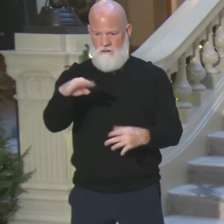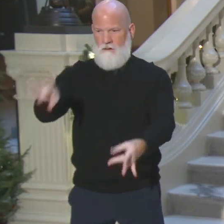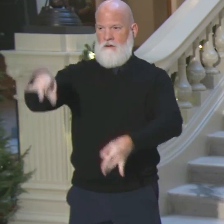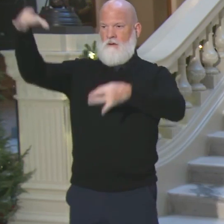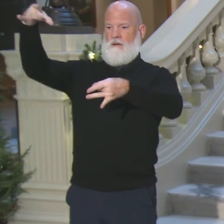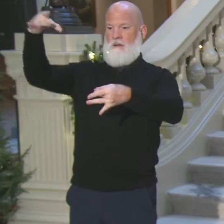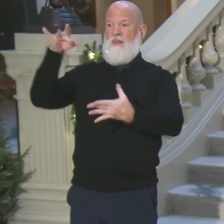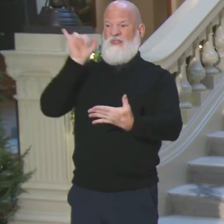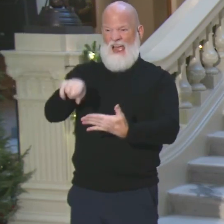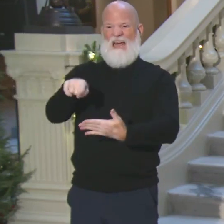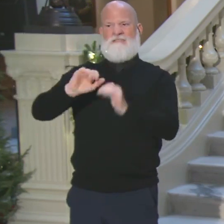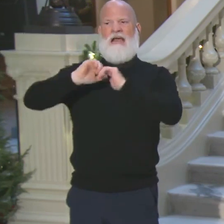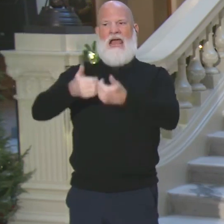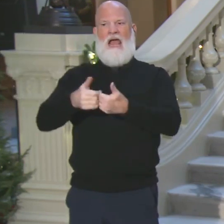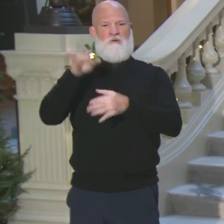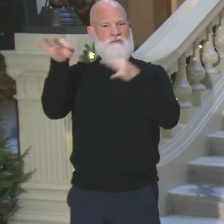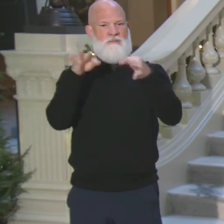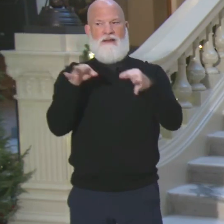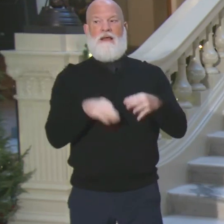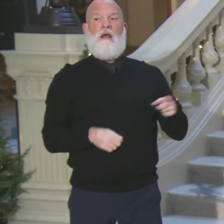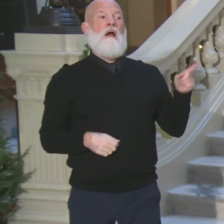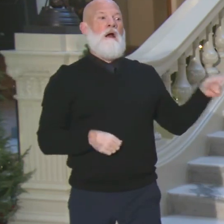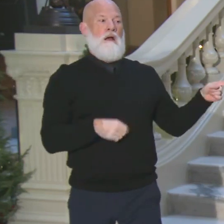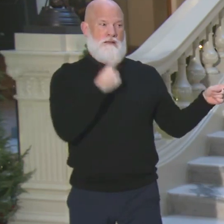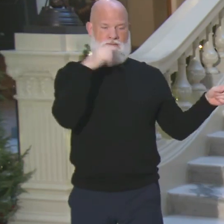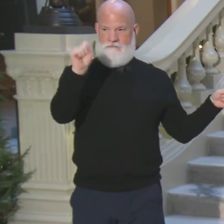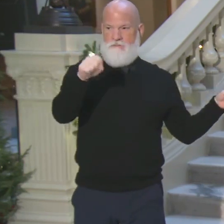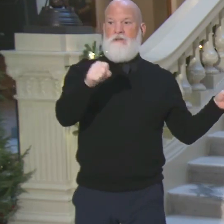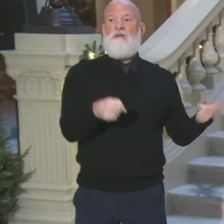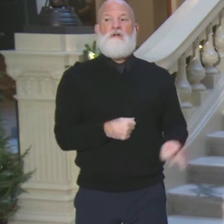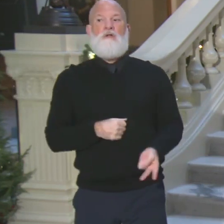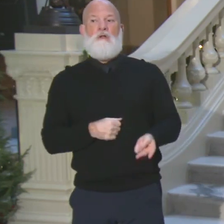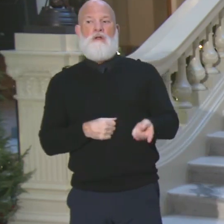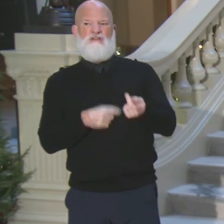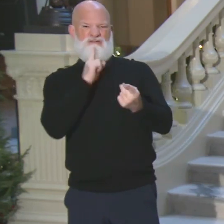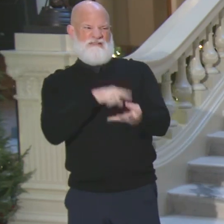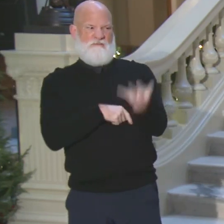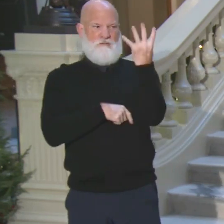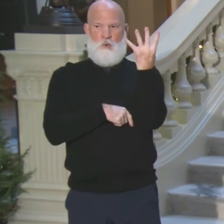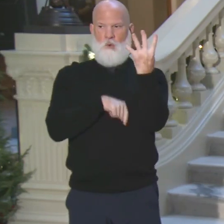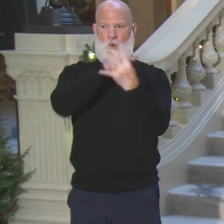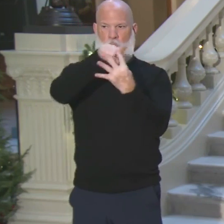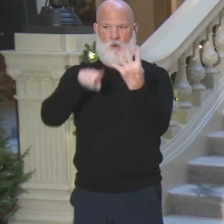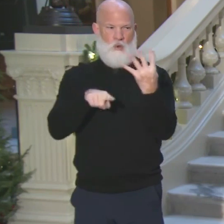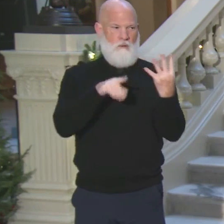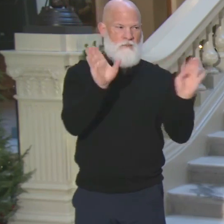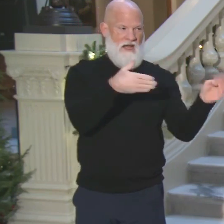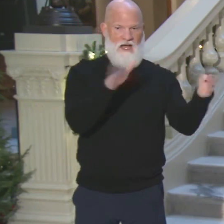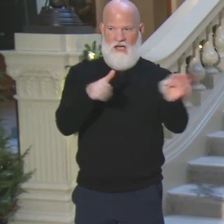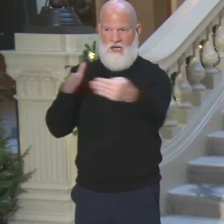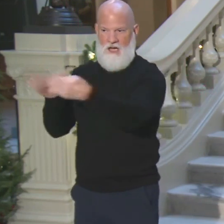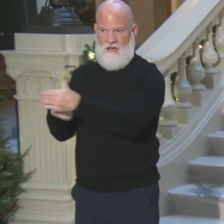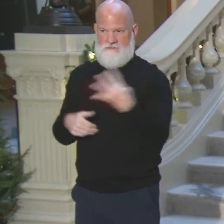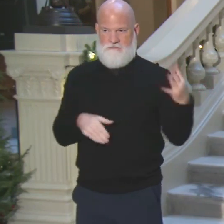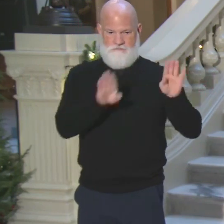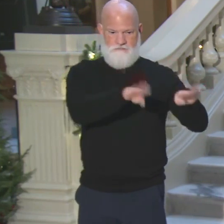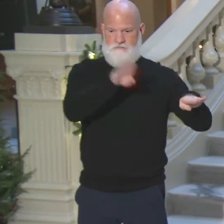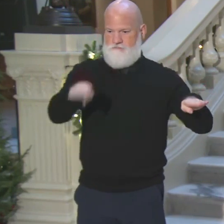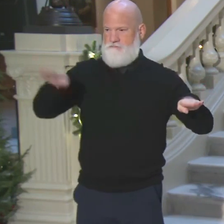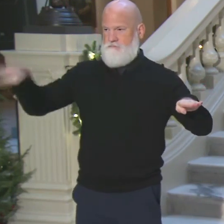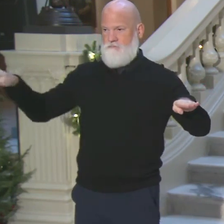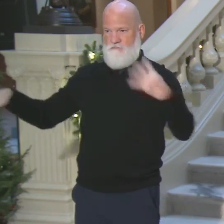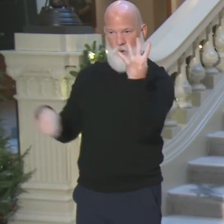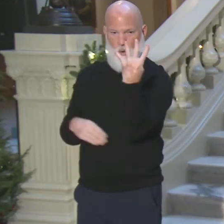Okay, there's, there's two different types of, well, there's four different buckets of two different types of ballots, and let's go through those right now. You have the traditional